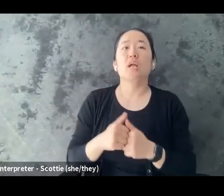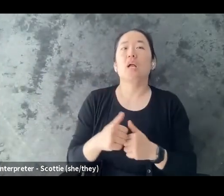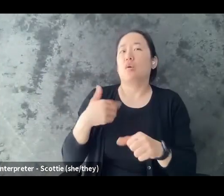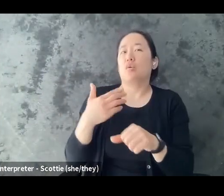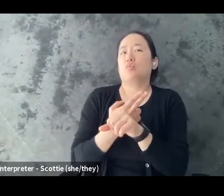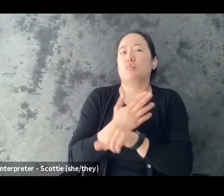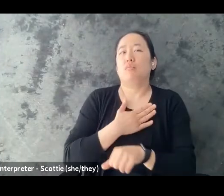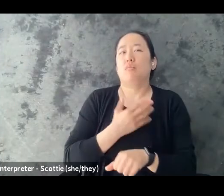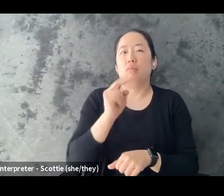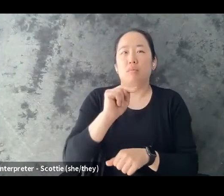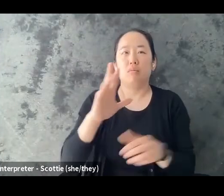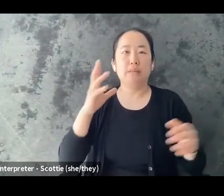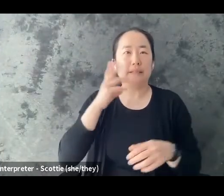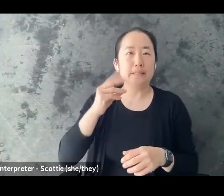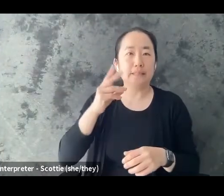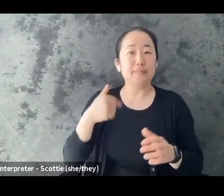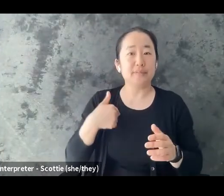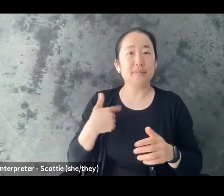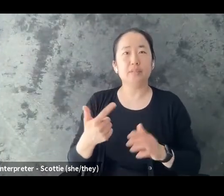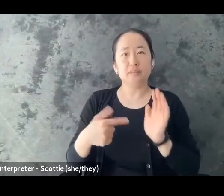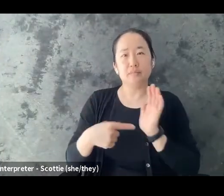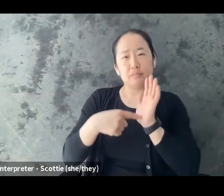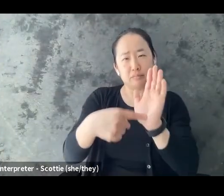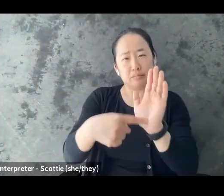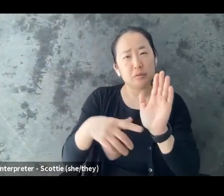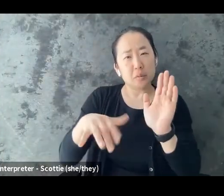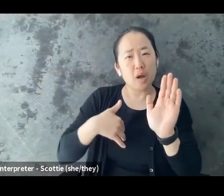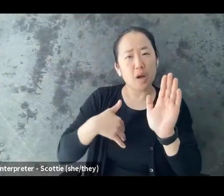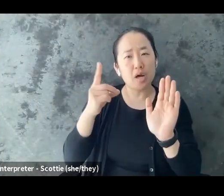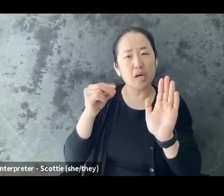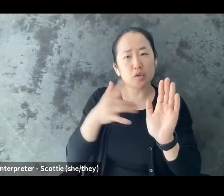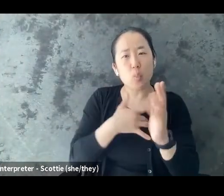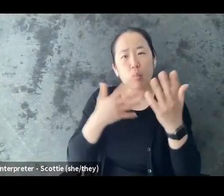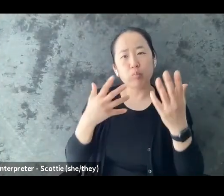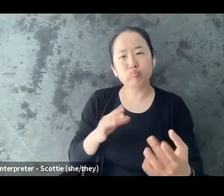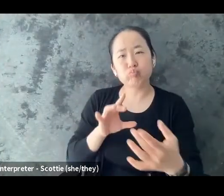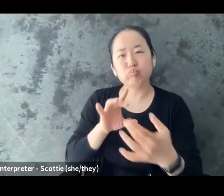yeah there's a lot of different levels to empathy too and ways of approaching that